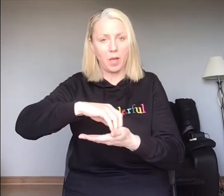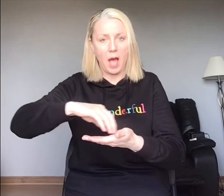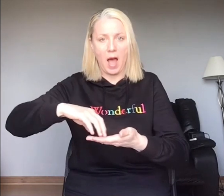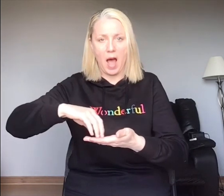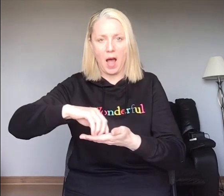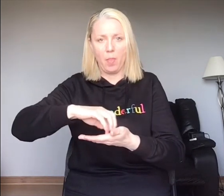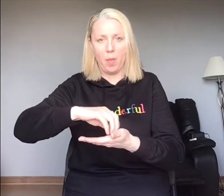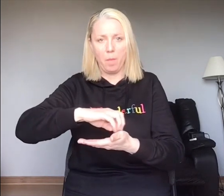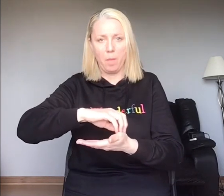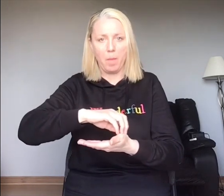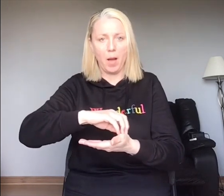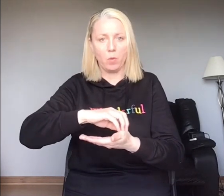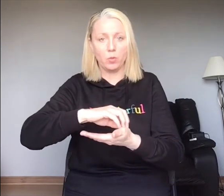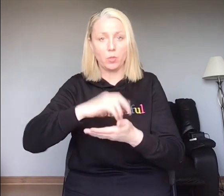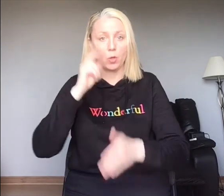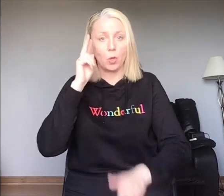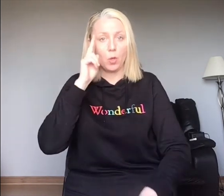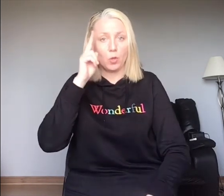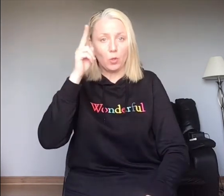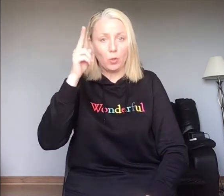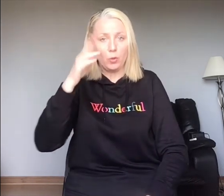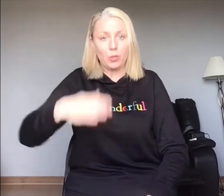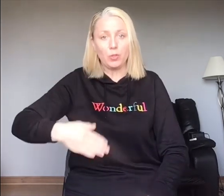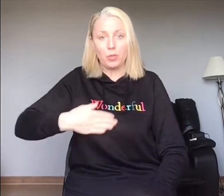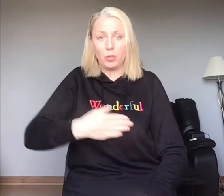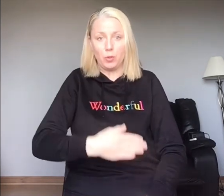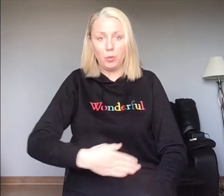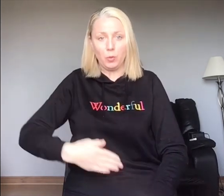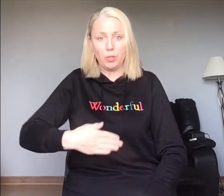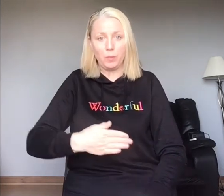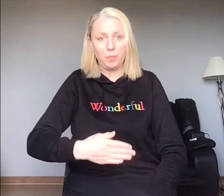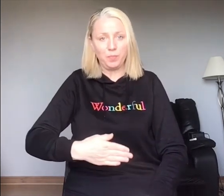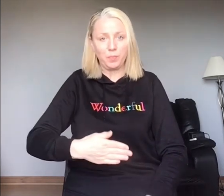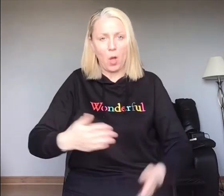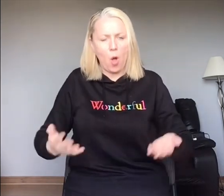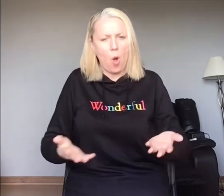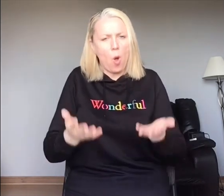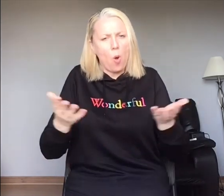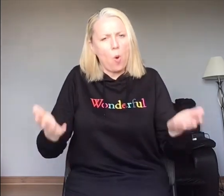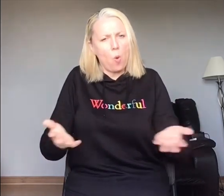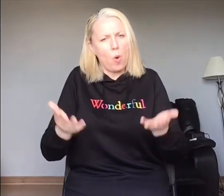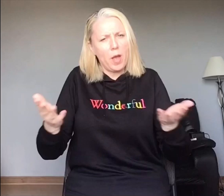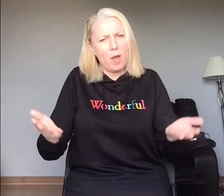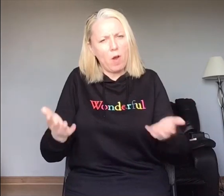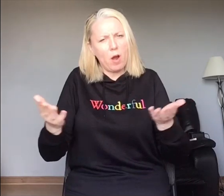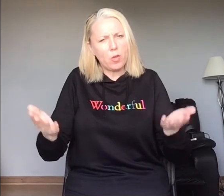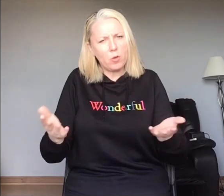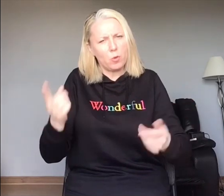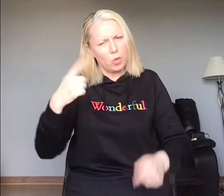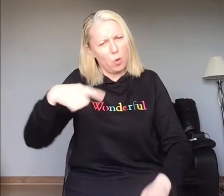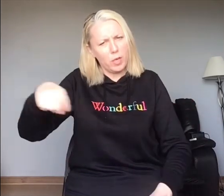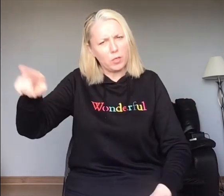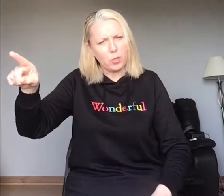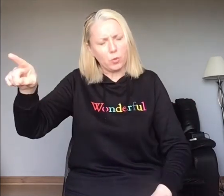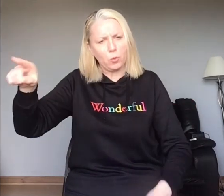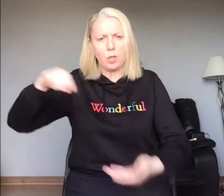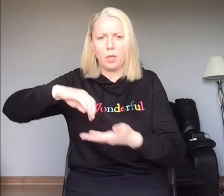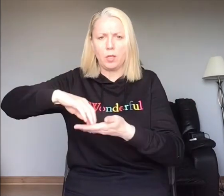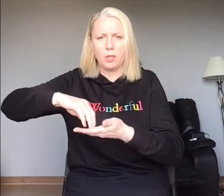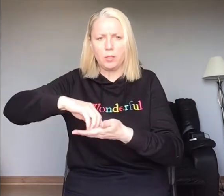and the mouse looked good. Where are you going to, little